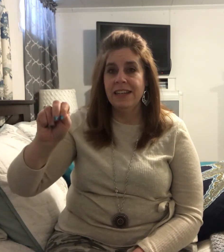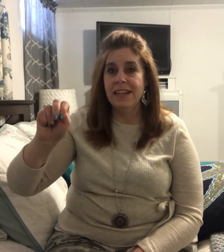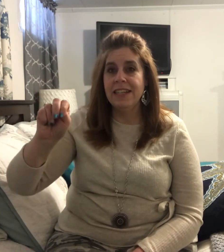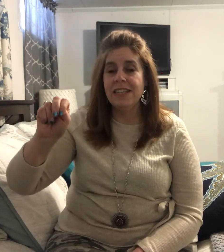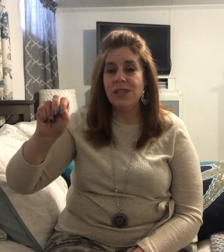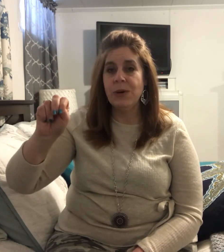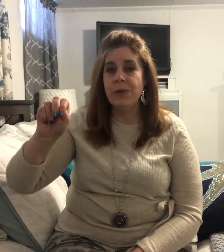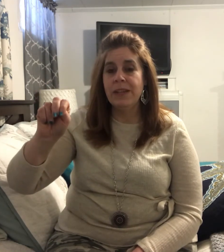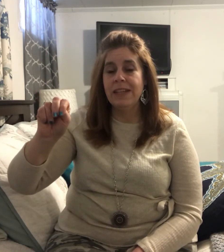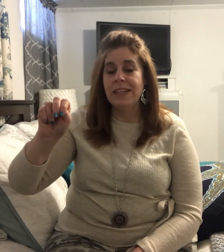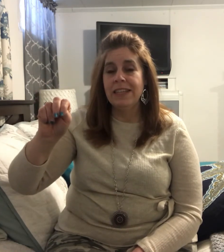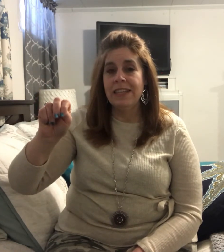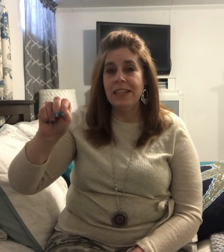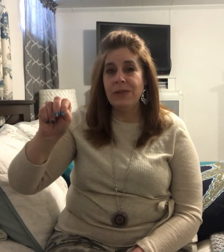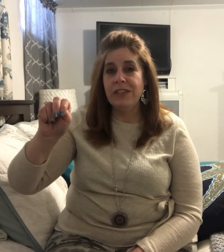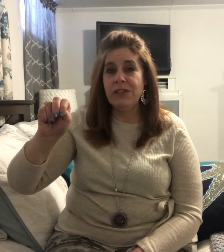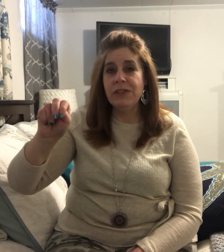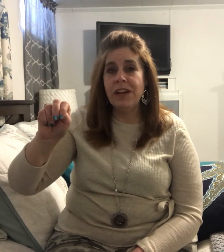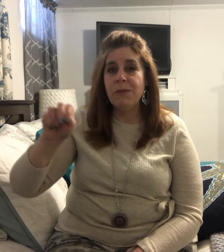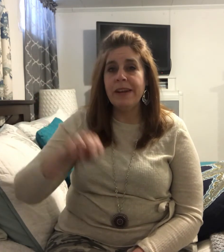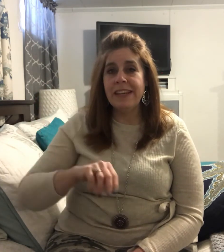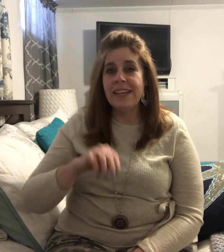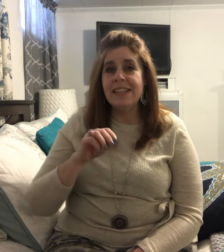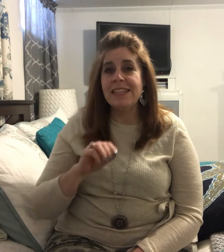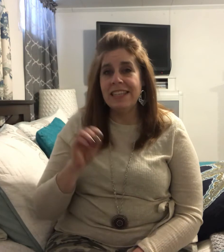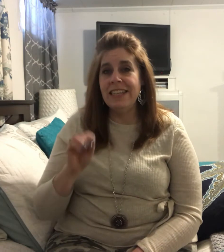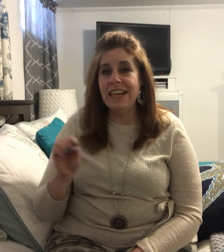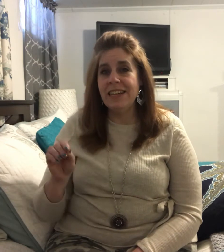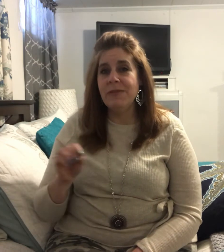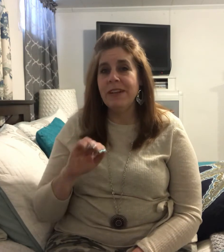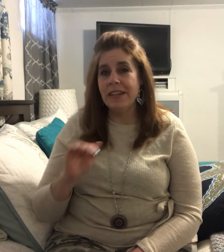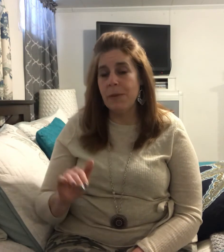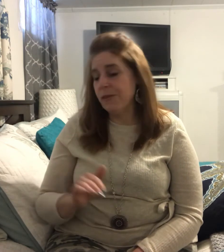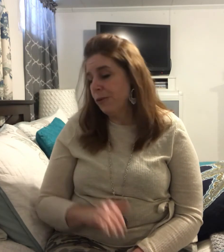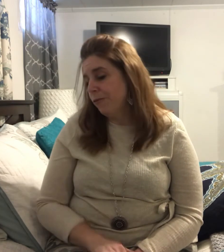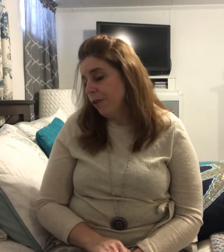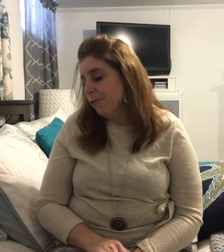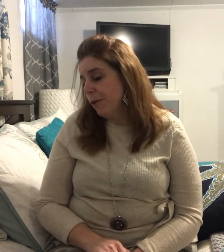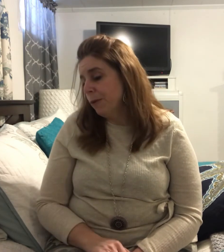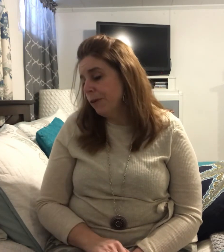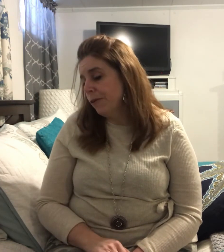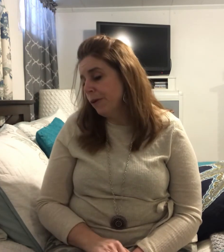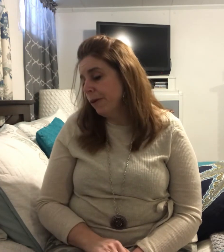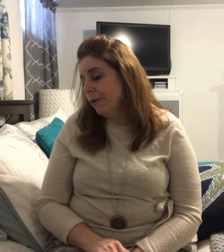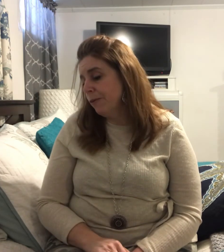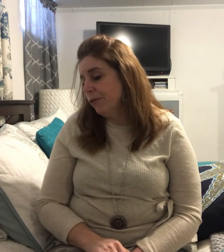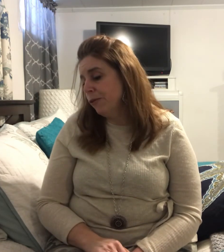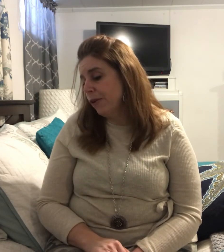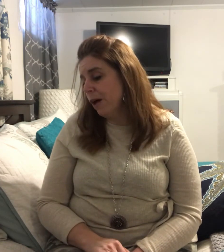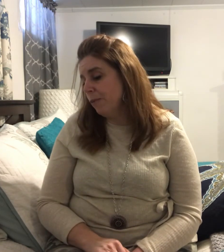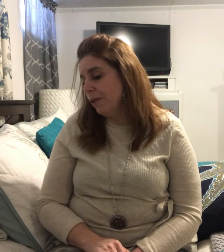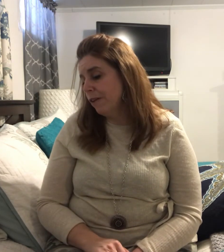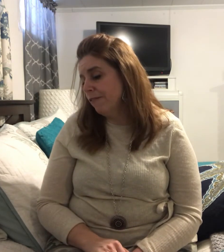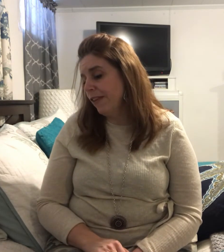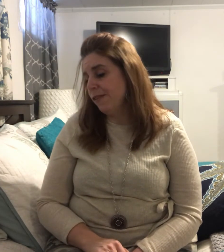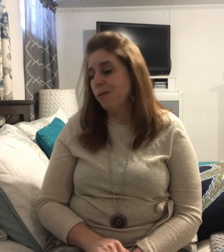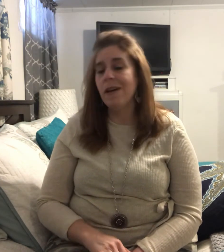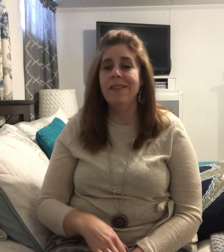All right. So you need to learn how to recognize the E N when it comes in a finger spelled word. So here we go. We'll do a couple of easy ones.